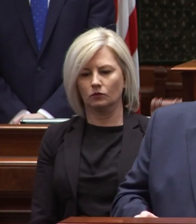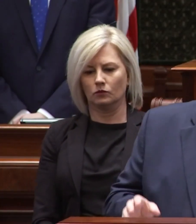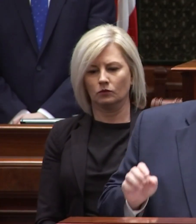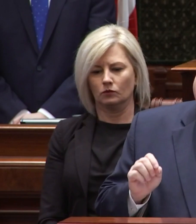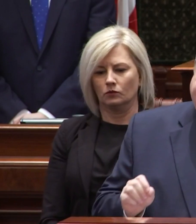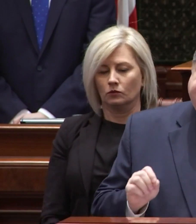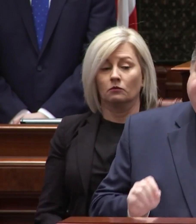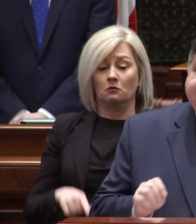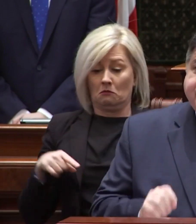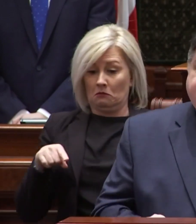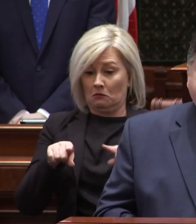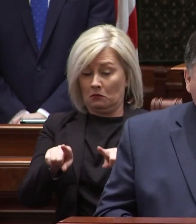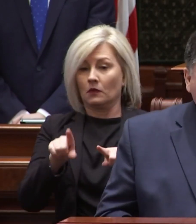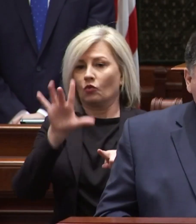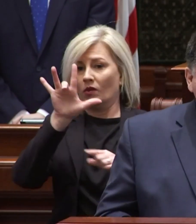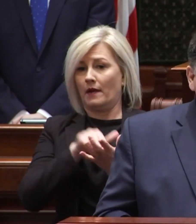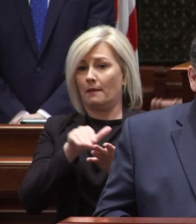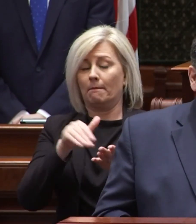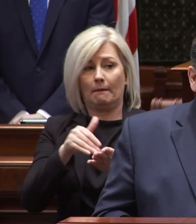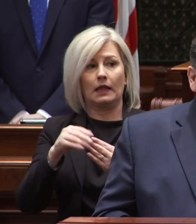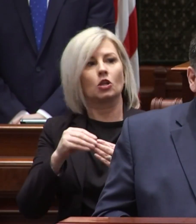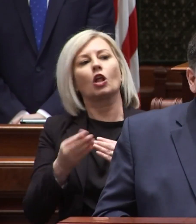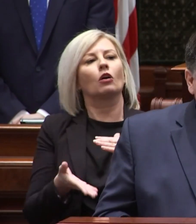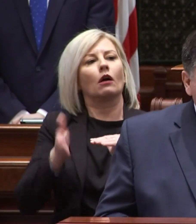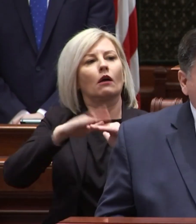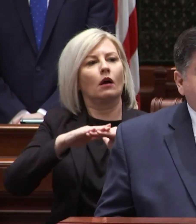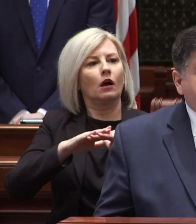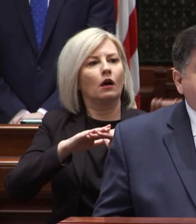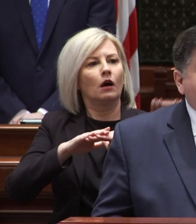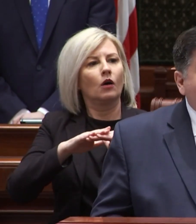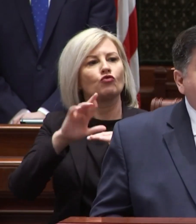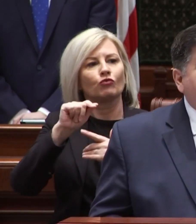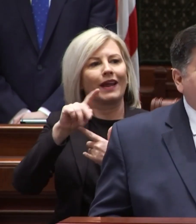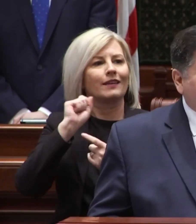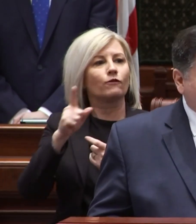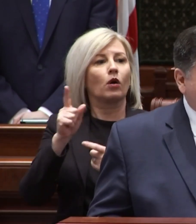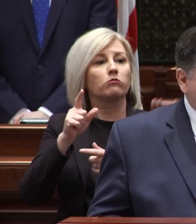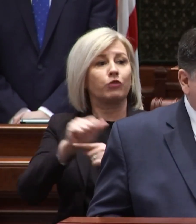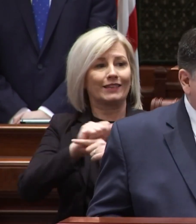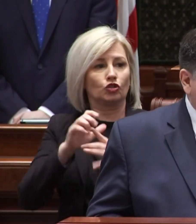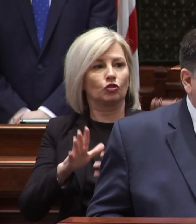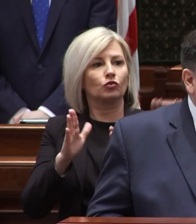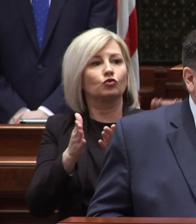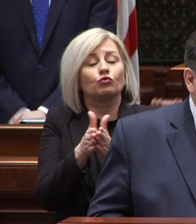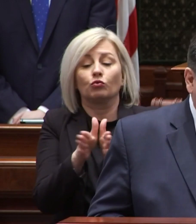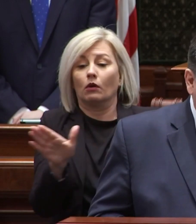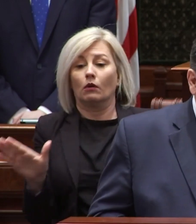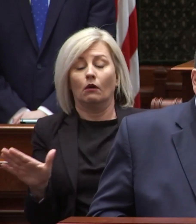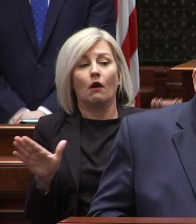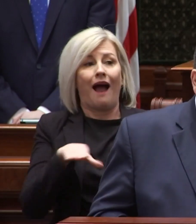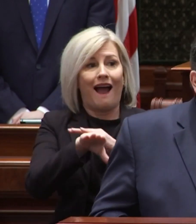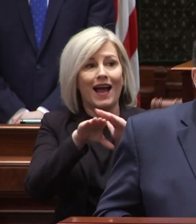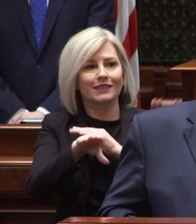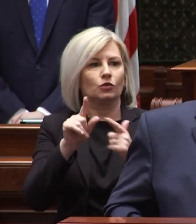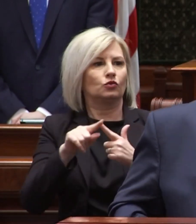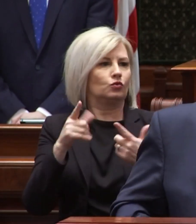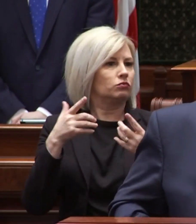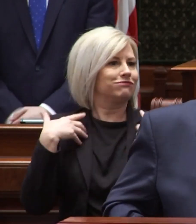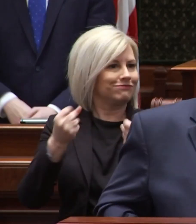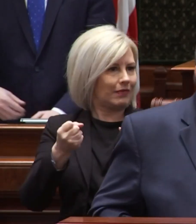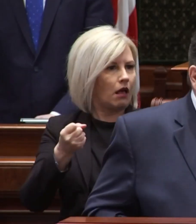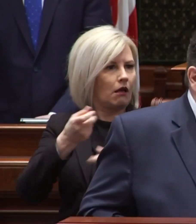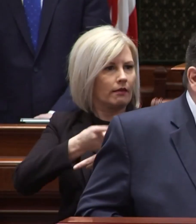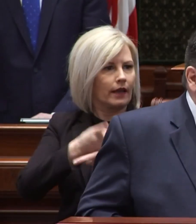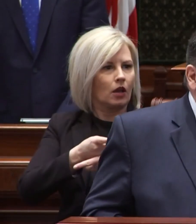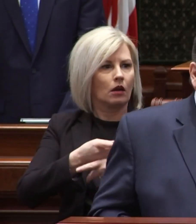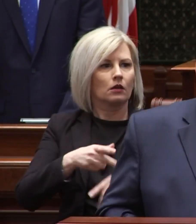alongside a 25 million dollar rate increase for practitioners to broaden access to critical health care services from an